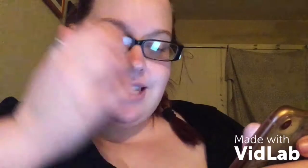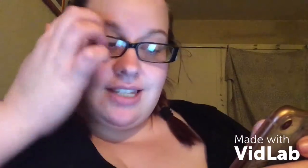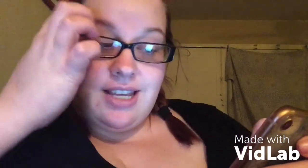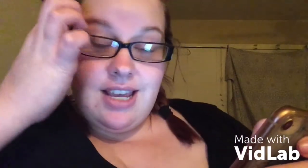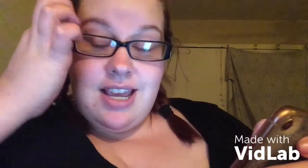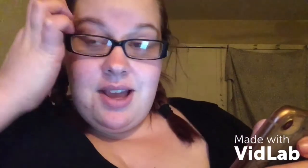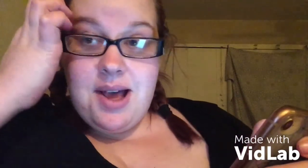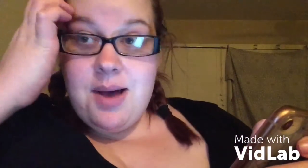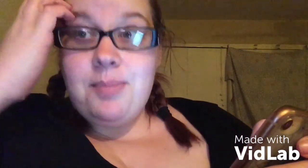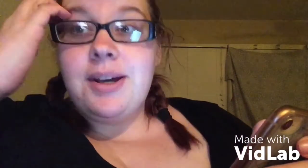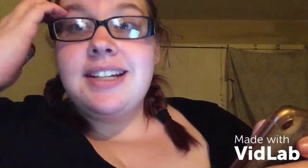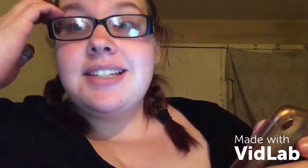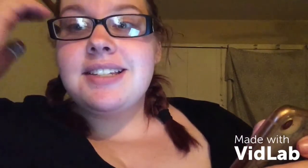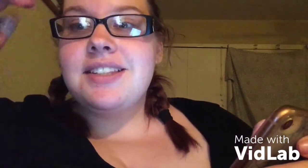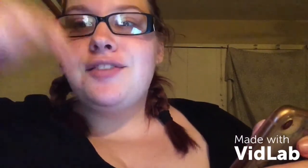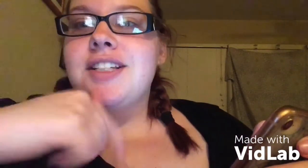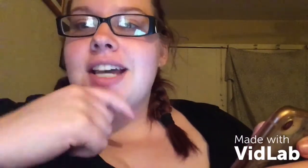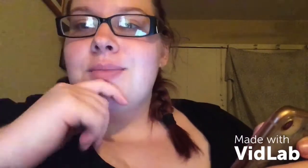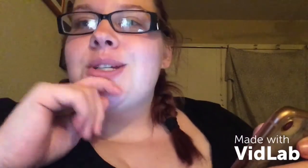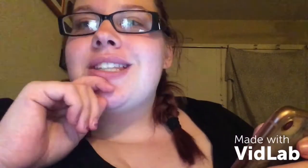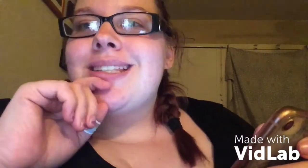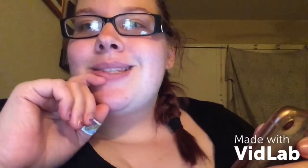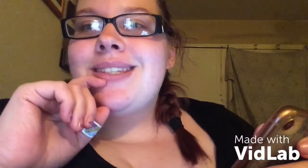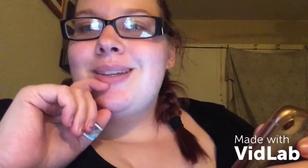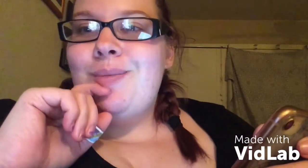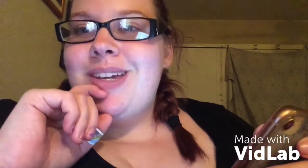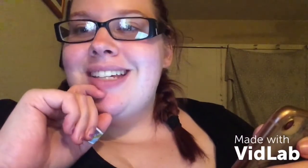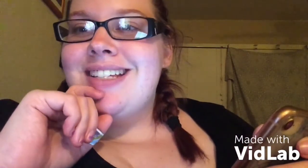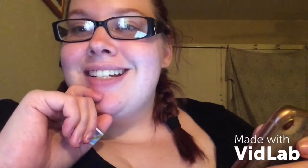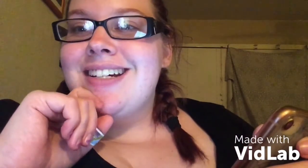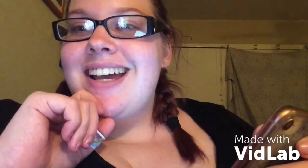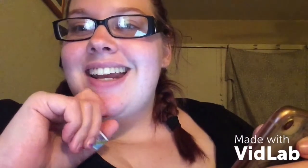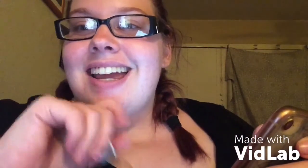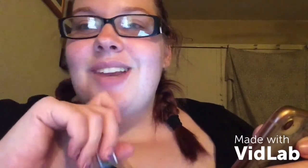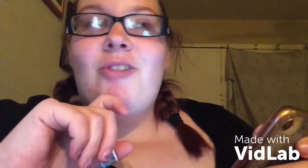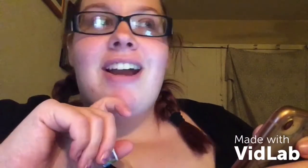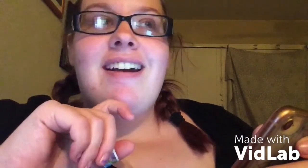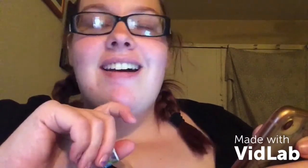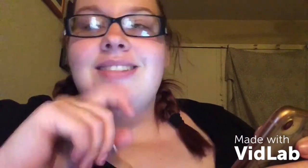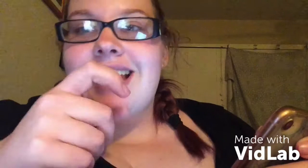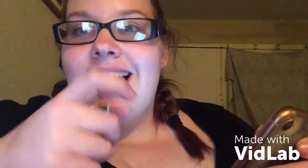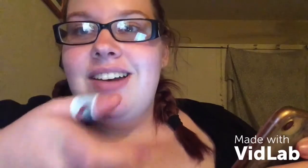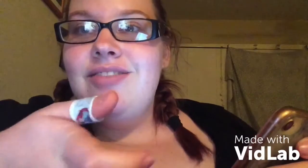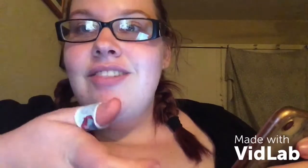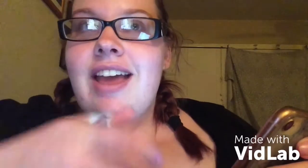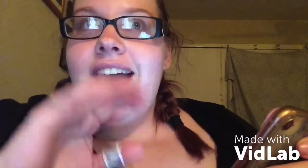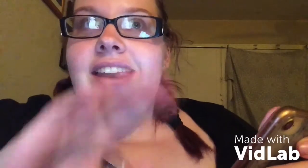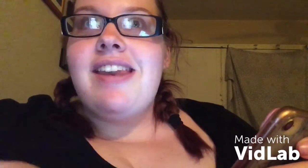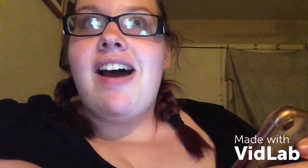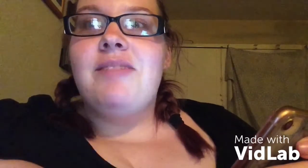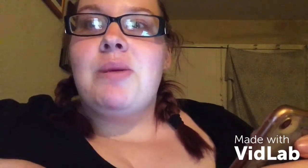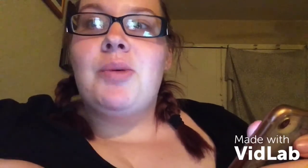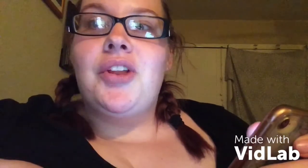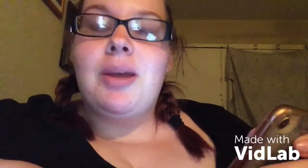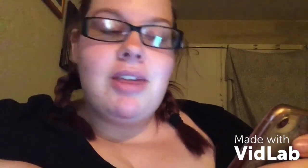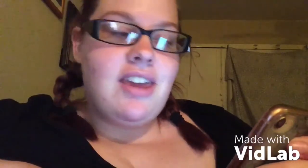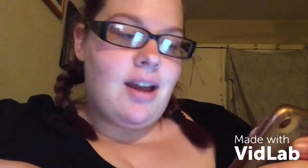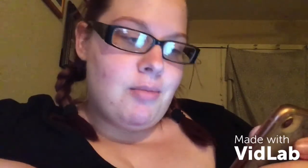uh, but the fall time just lets it be easier and I can wear it outside and not have people look at me like I'm